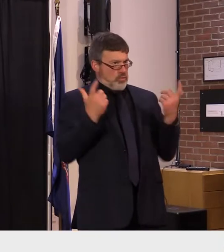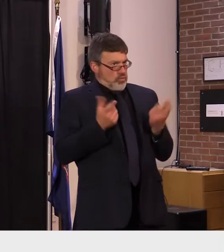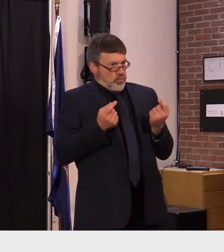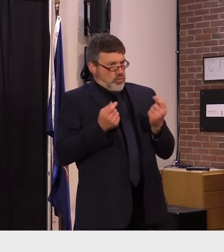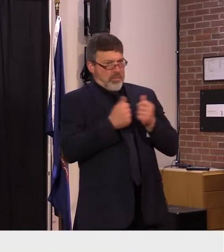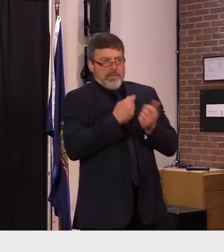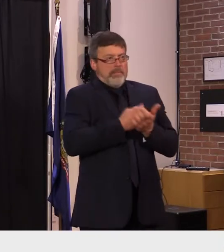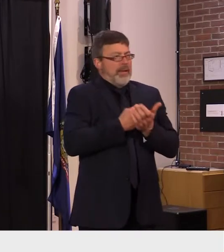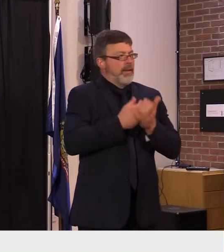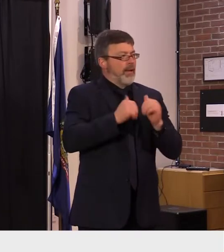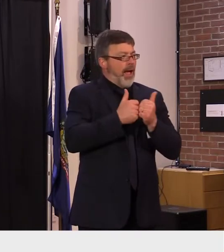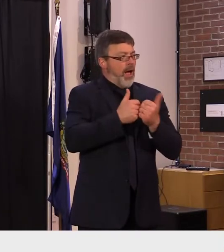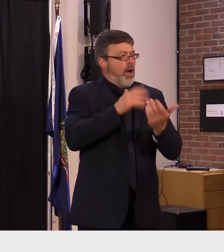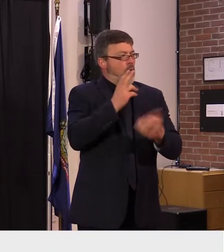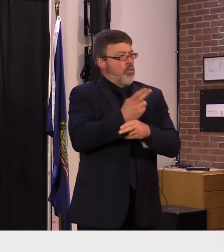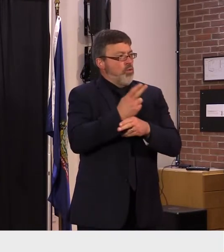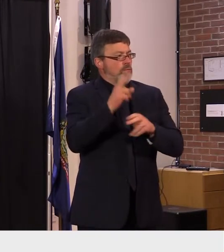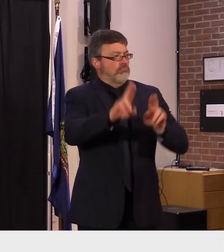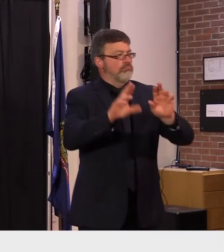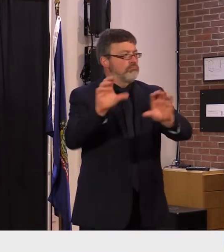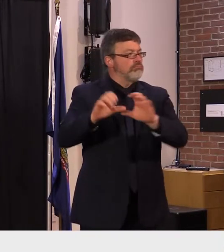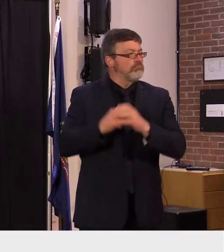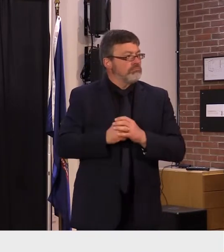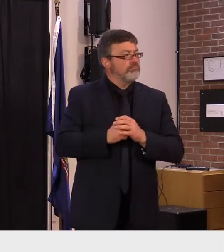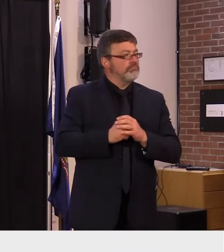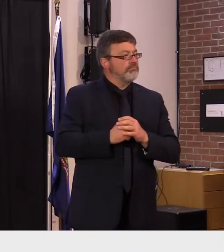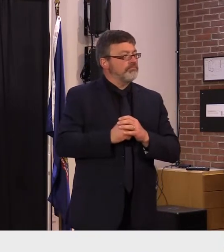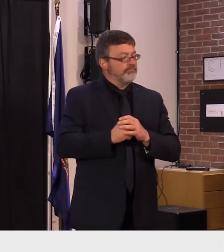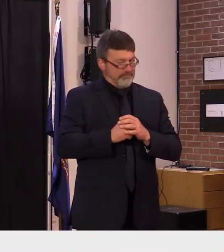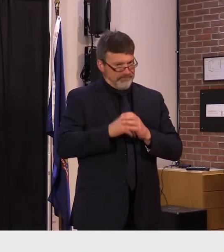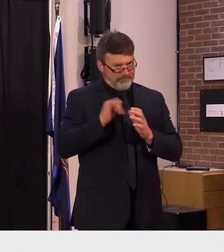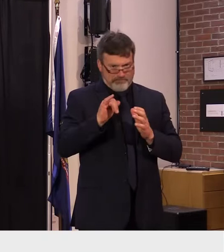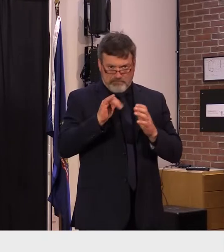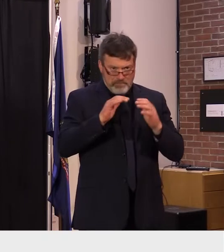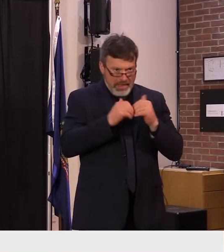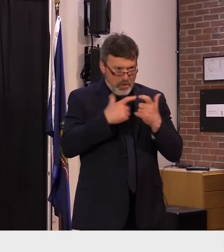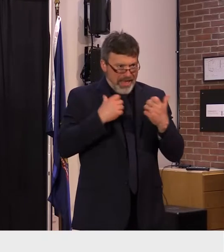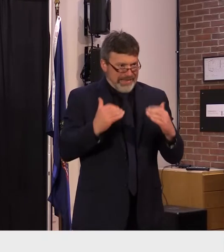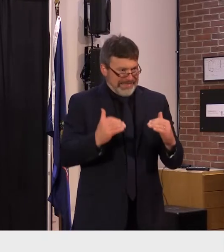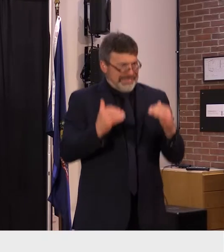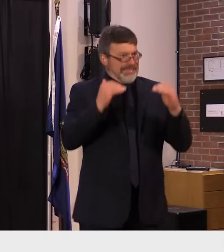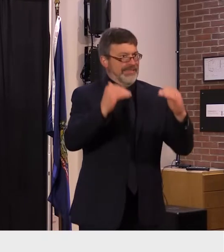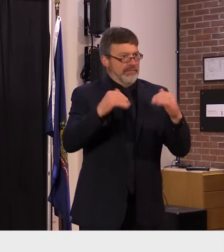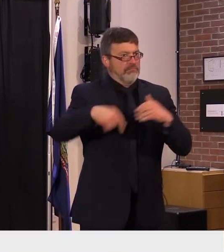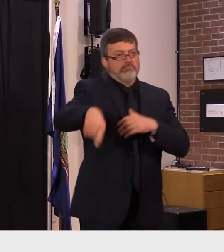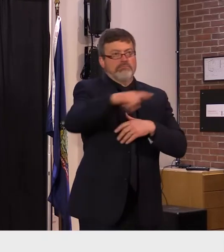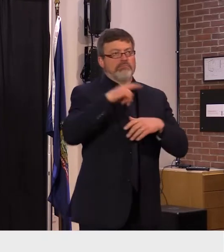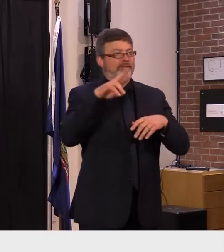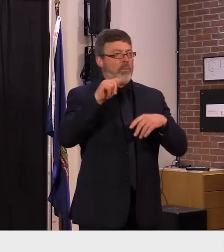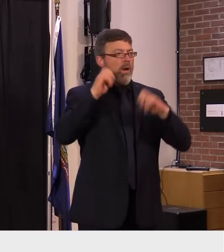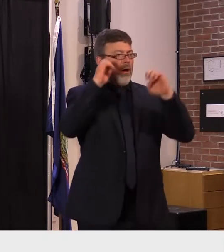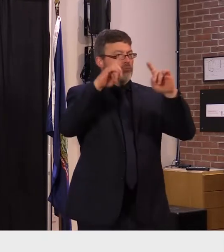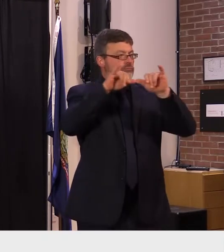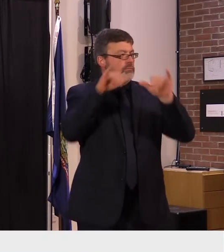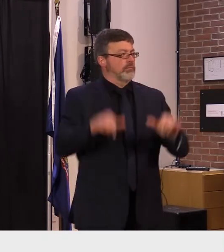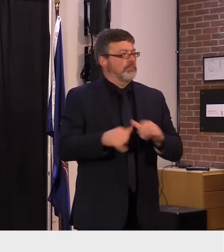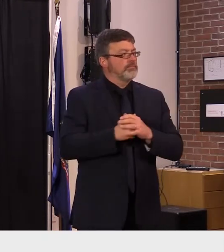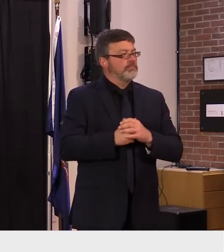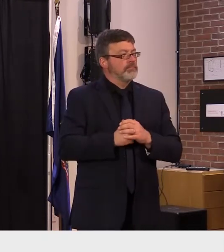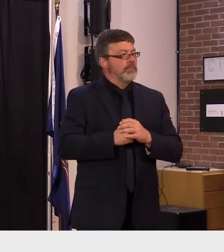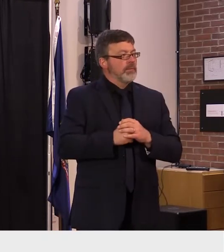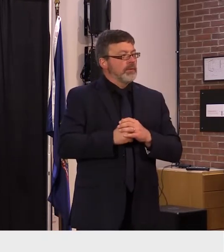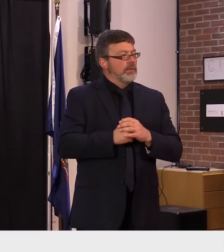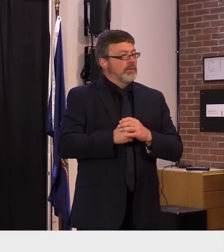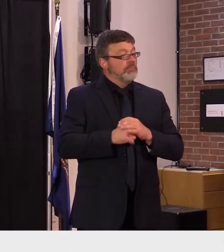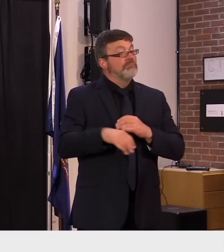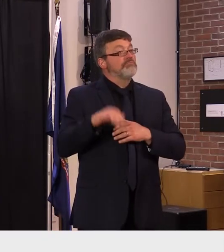described formally in our state recovery plans the state plan we worked out last spring with the legislature and